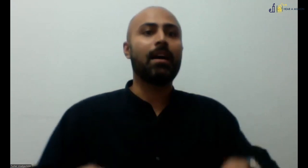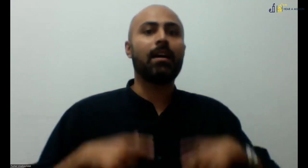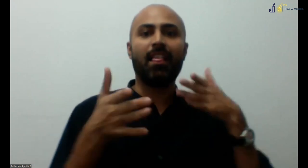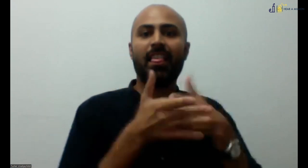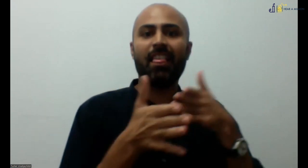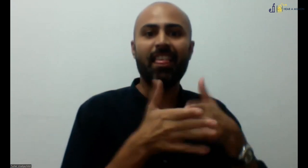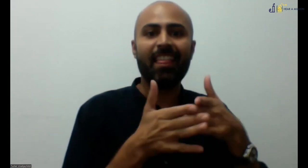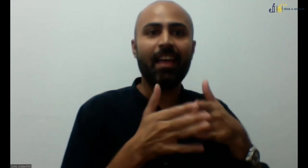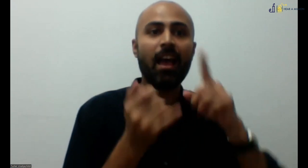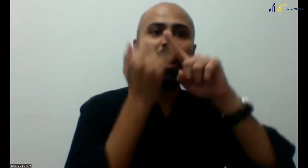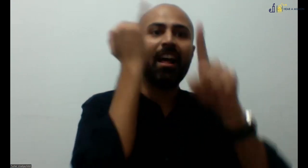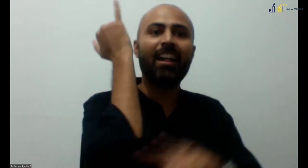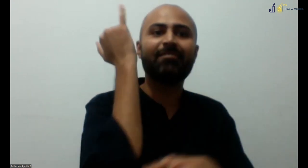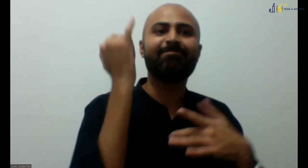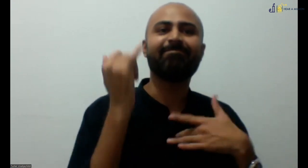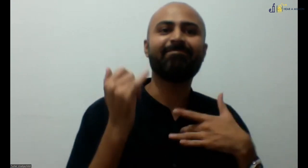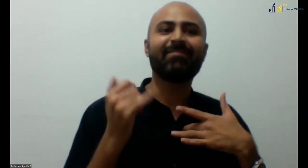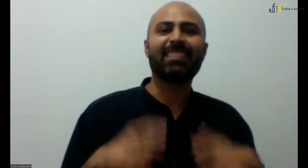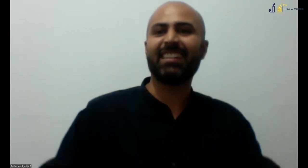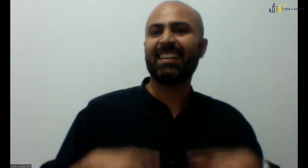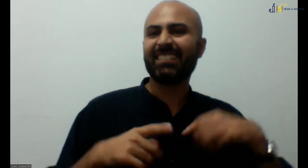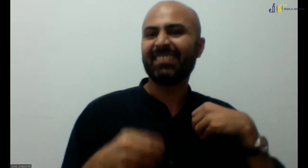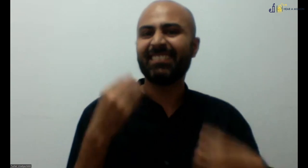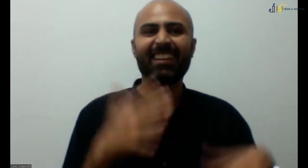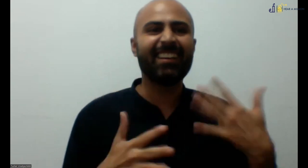of issues, barriers, language deprivation,